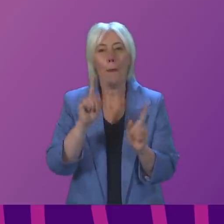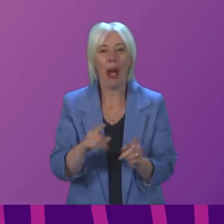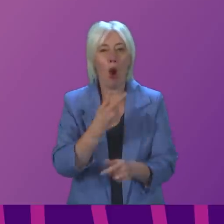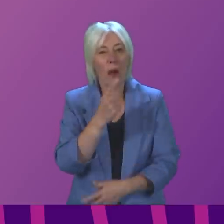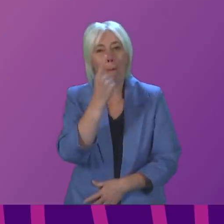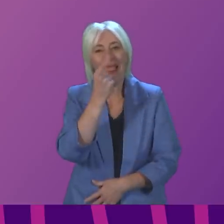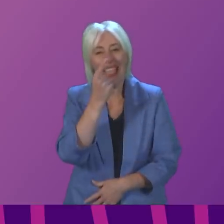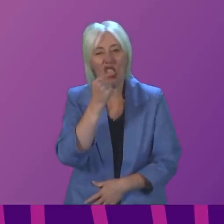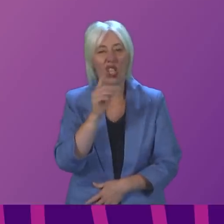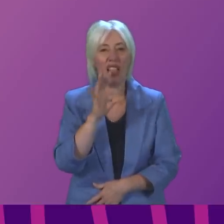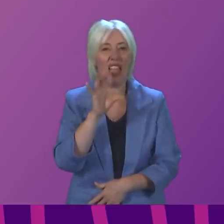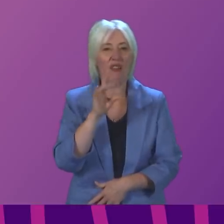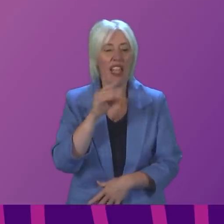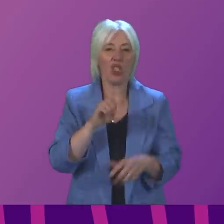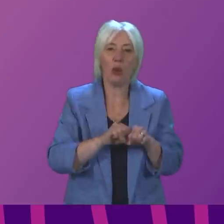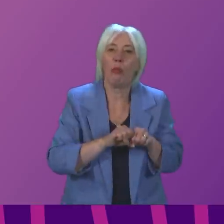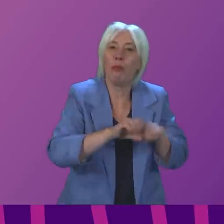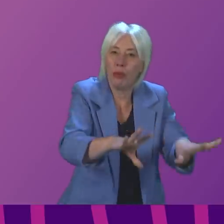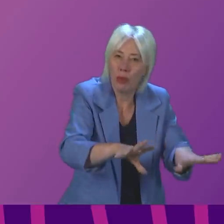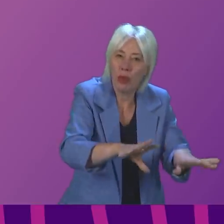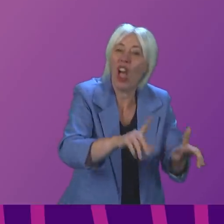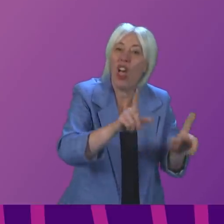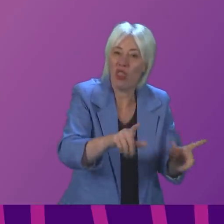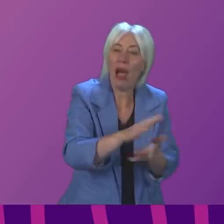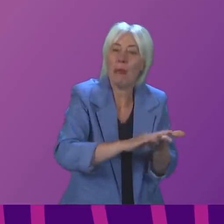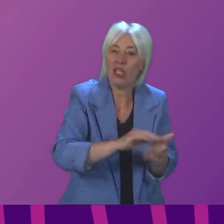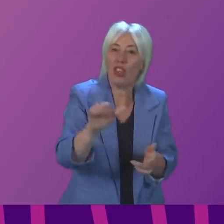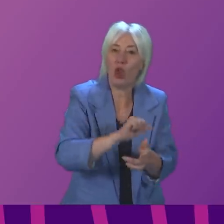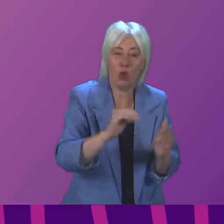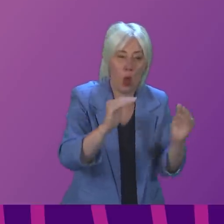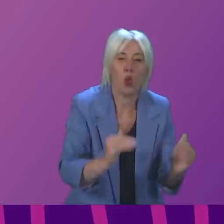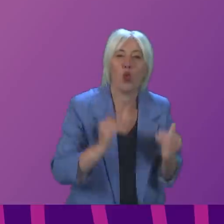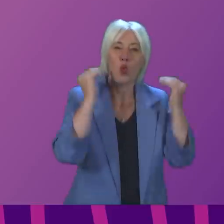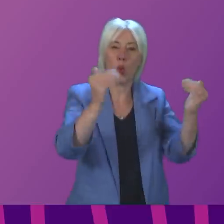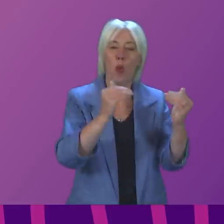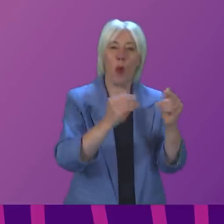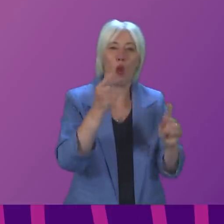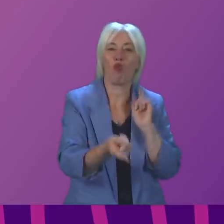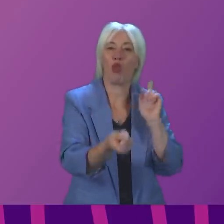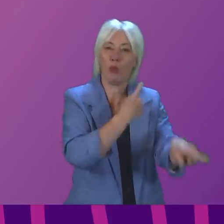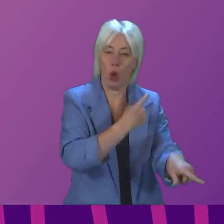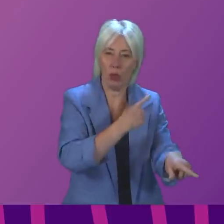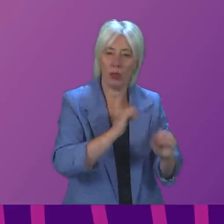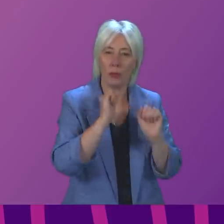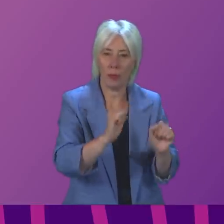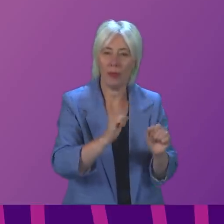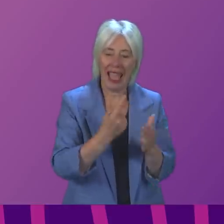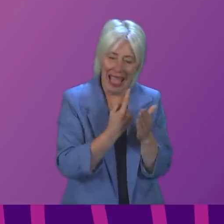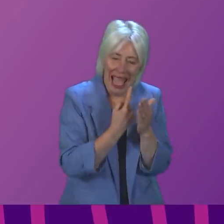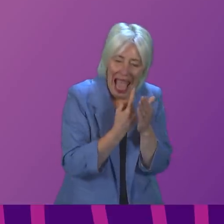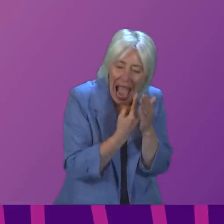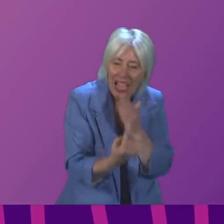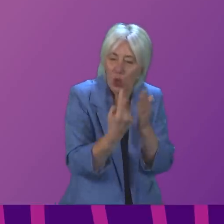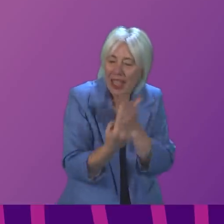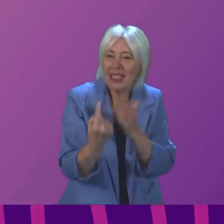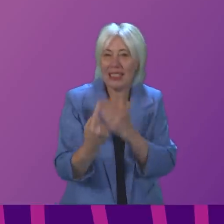potential infection outbreak, which then should trigger a higher level of response. Now, reason I'll come back to isolated cases of